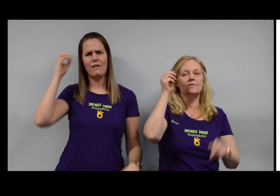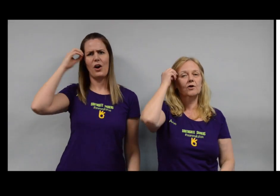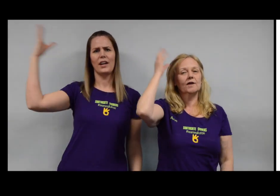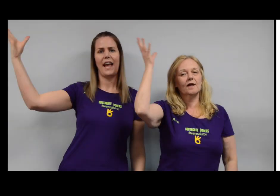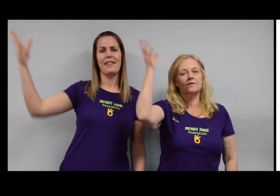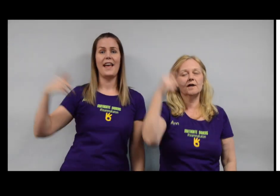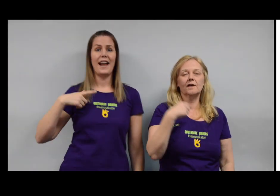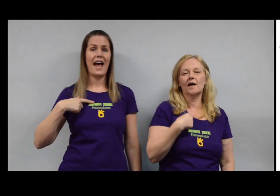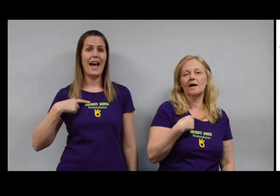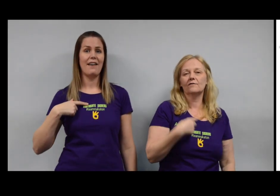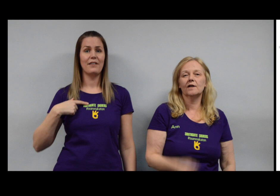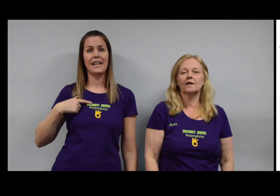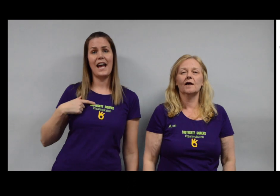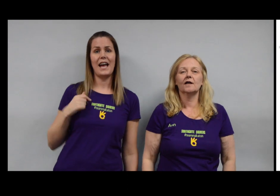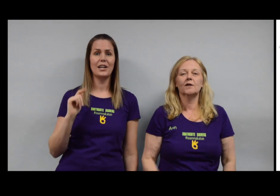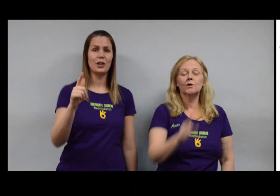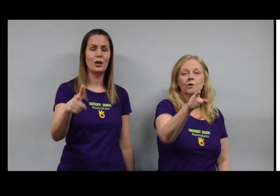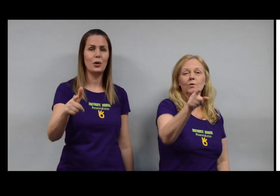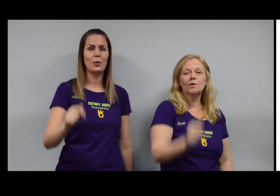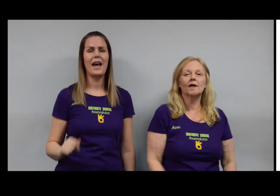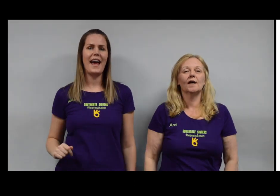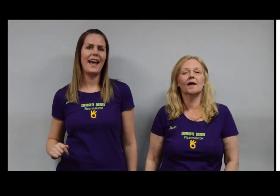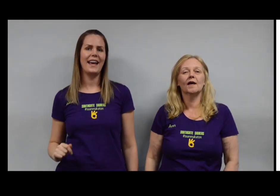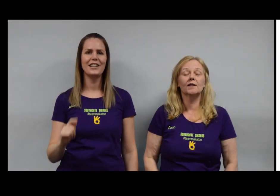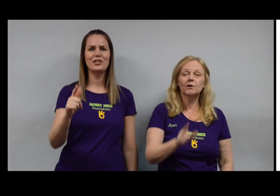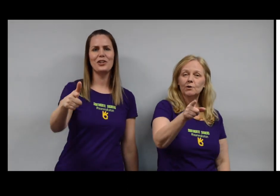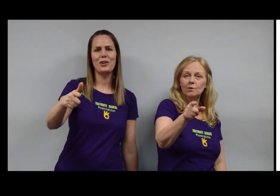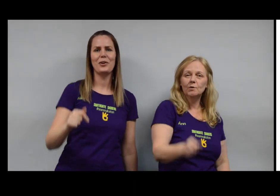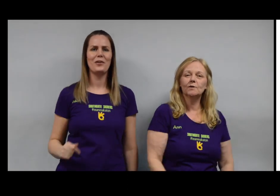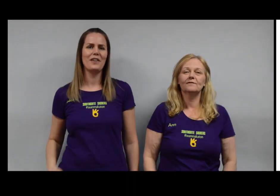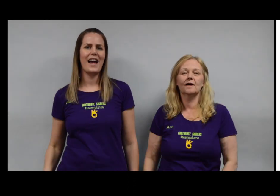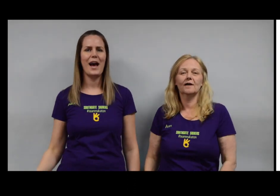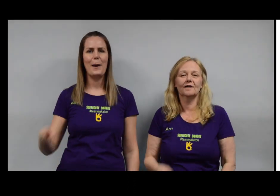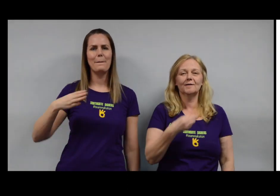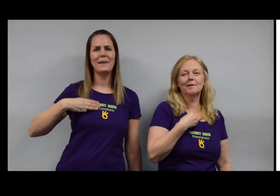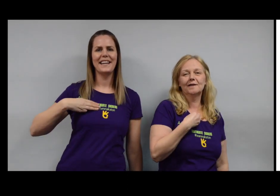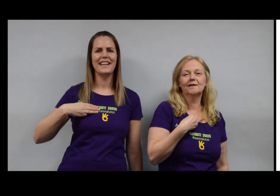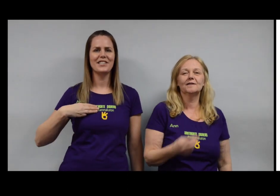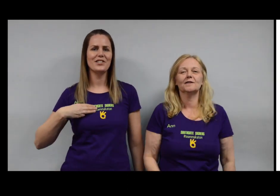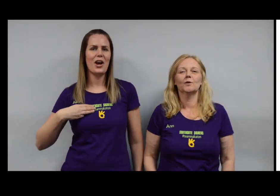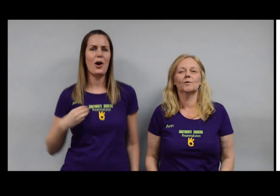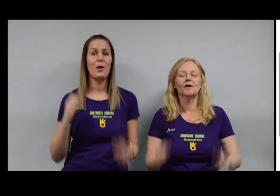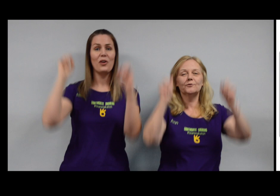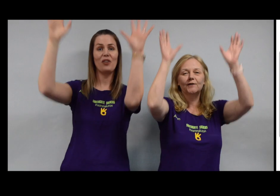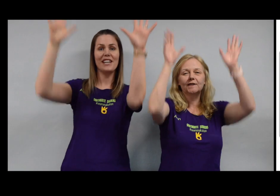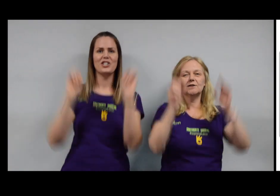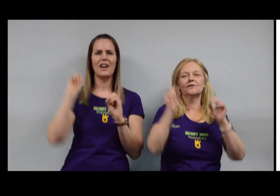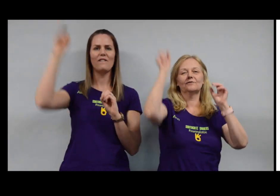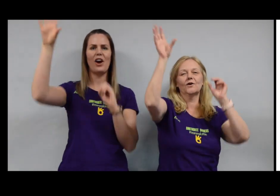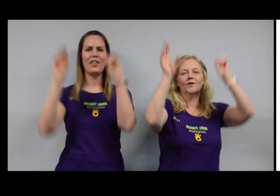forget that I got you and you got me a star Reach for